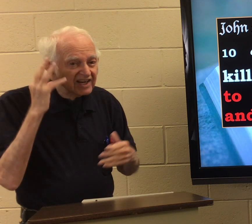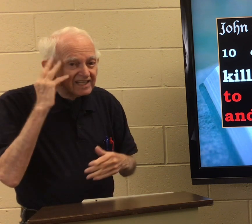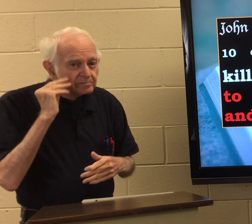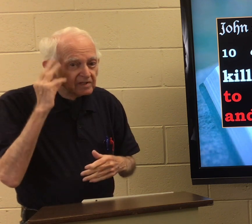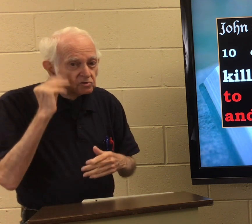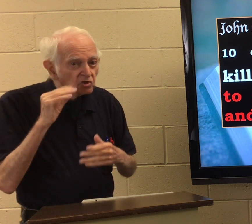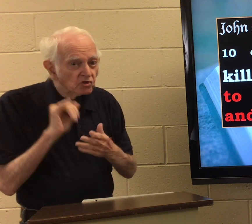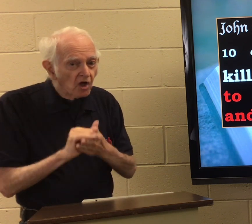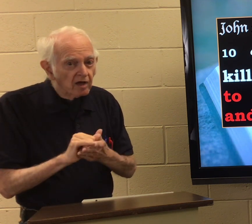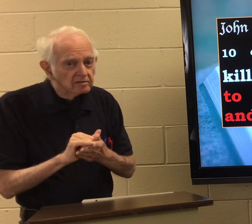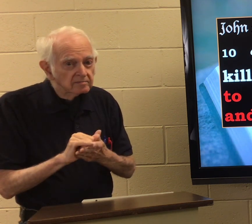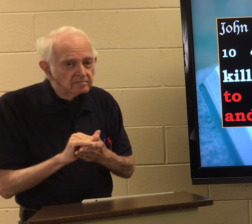Maybe you've experienced that.